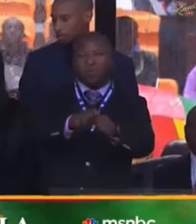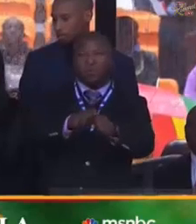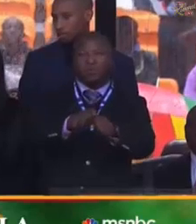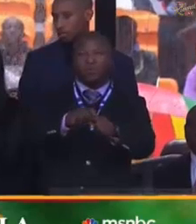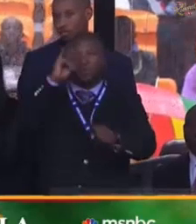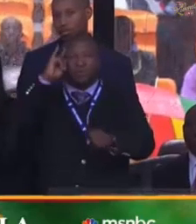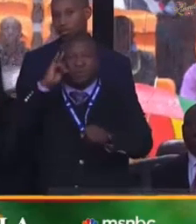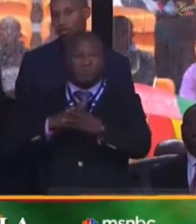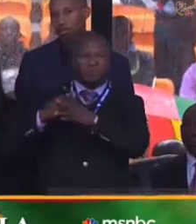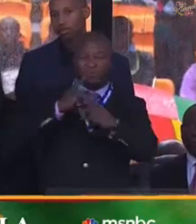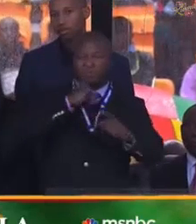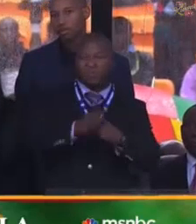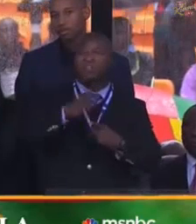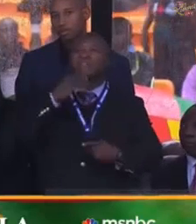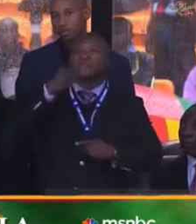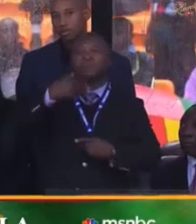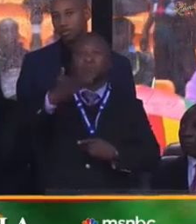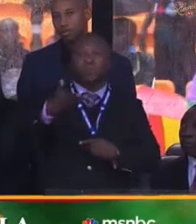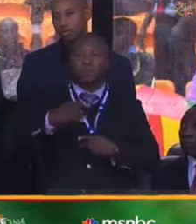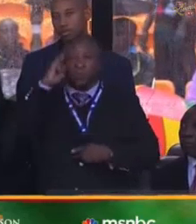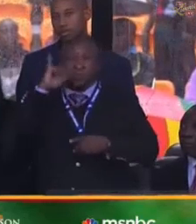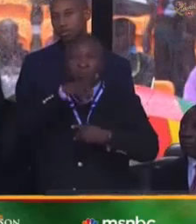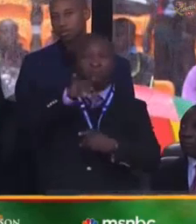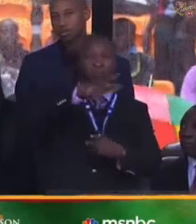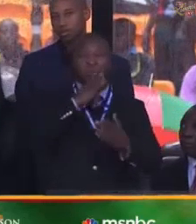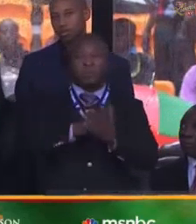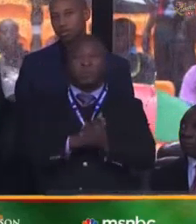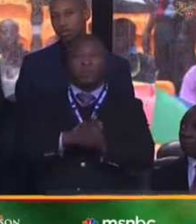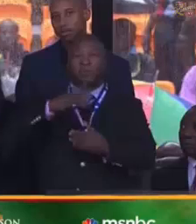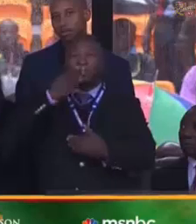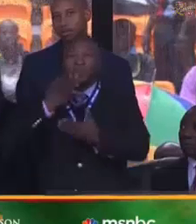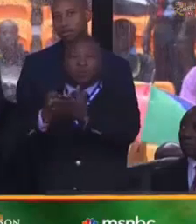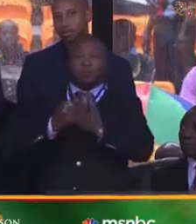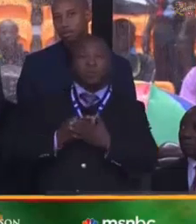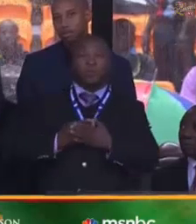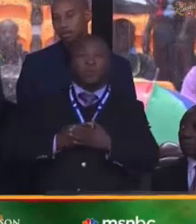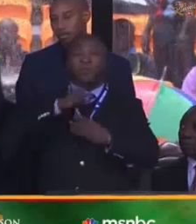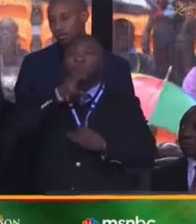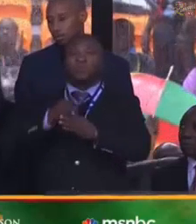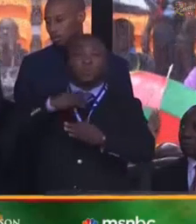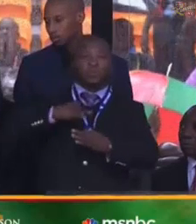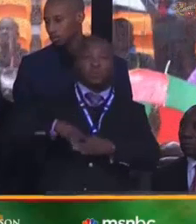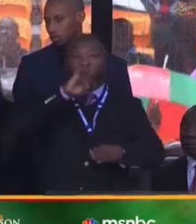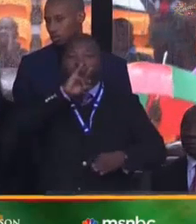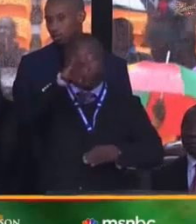Hi guys, this is Smiley Jason from Smile and Mobile. I'm sure you guys remember this image over here. This is the South African